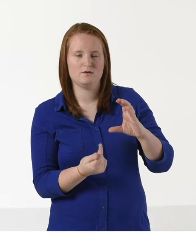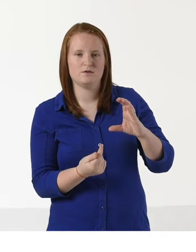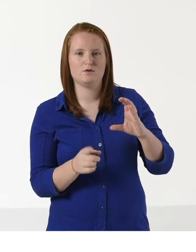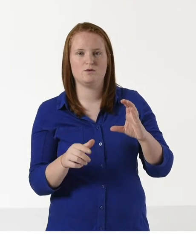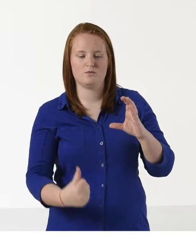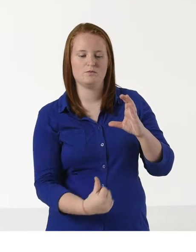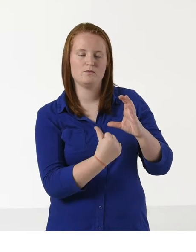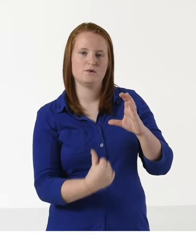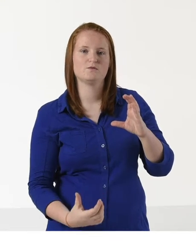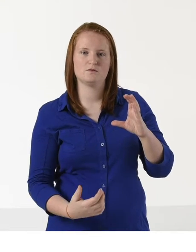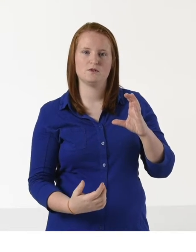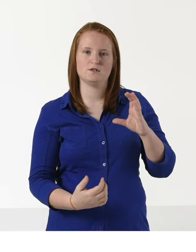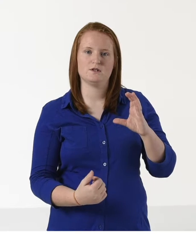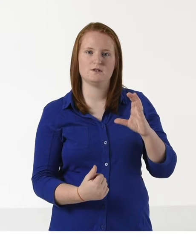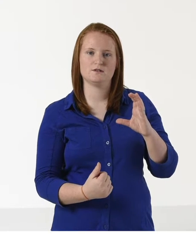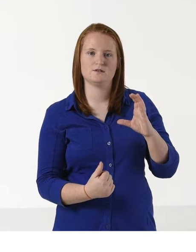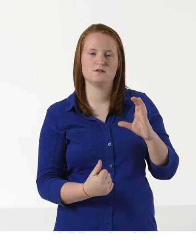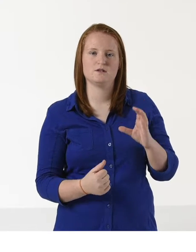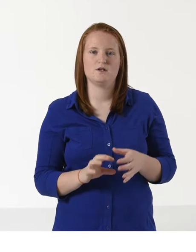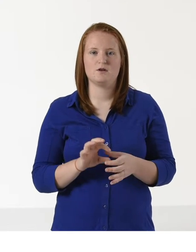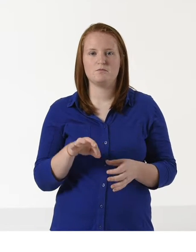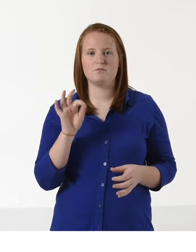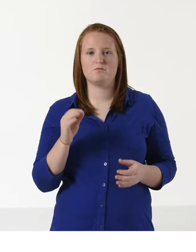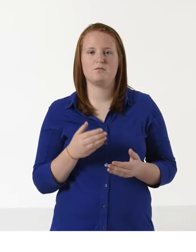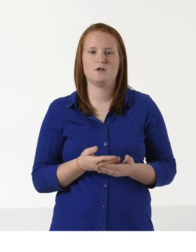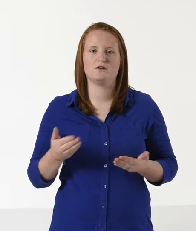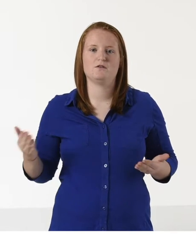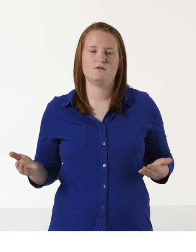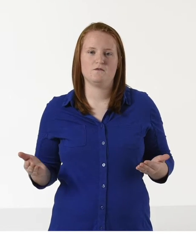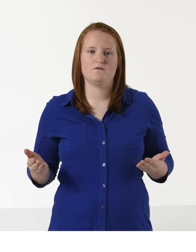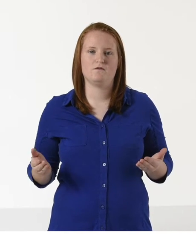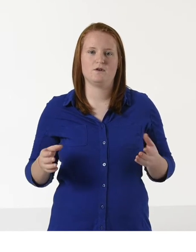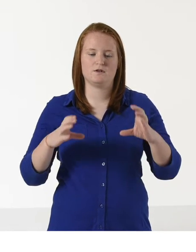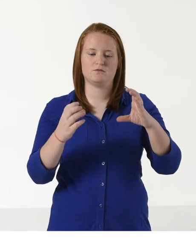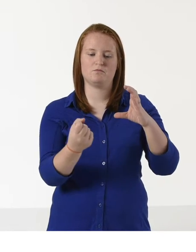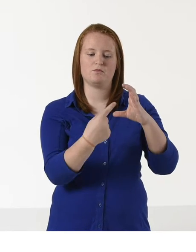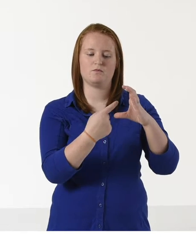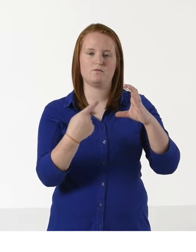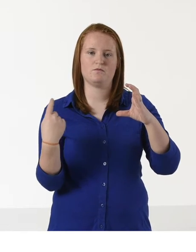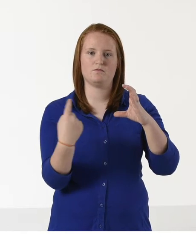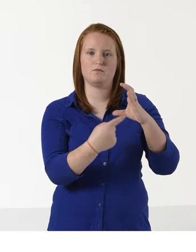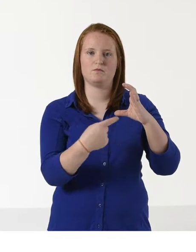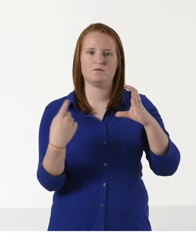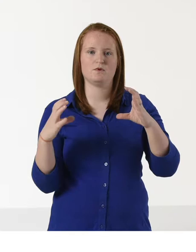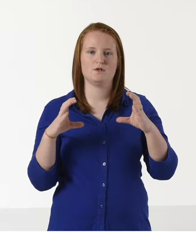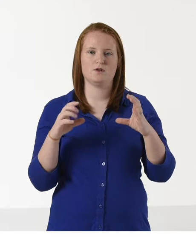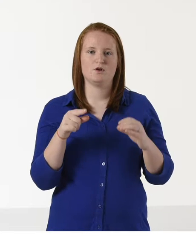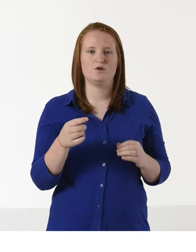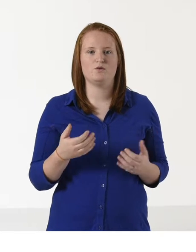Press and release the black button that is in the battery compartment of the video phone transmitter. Pick device